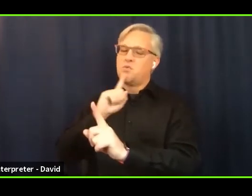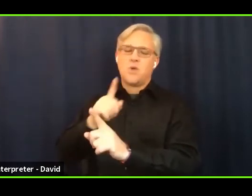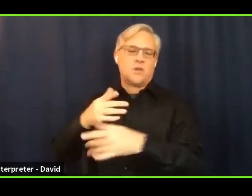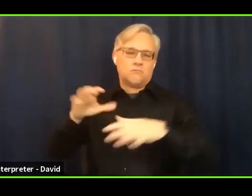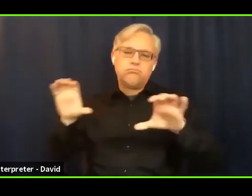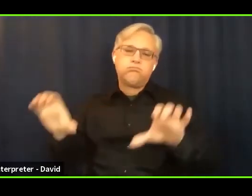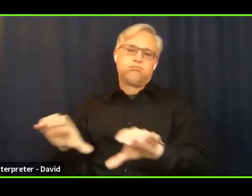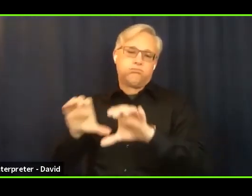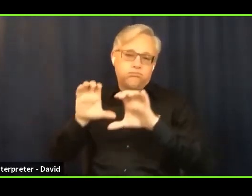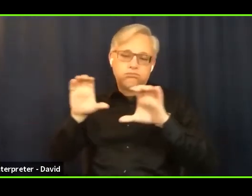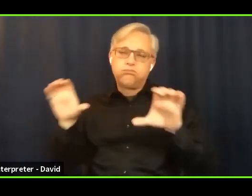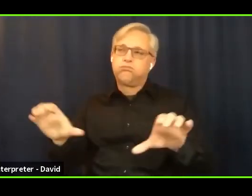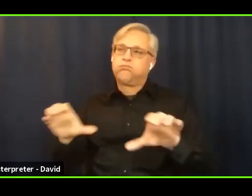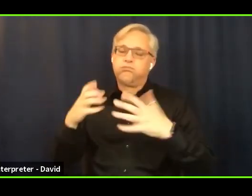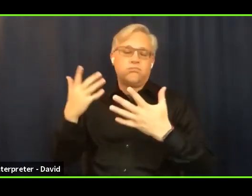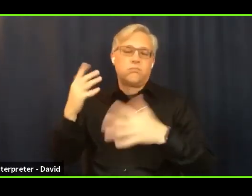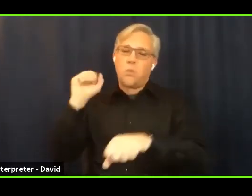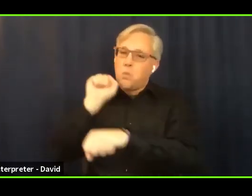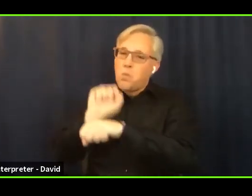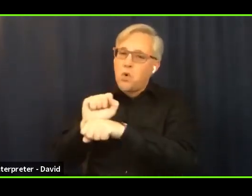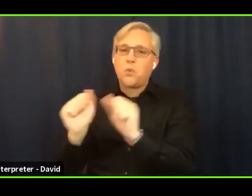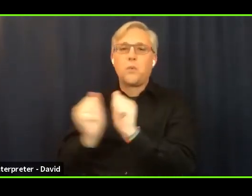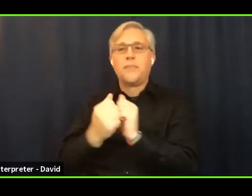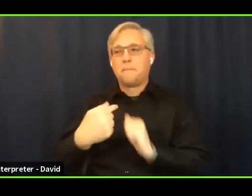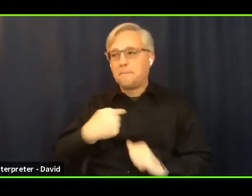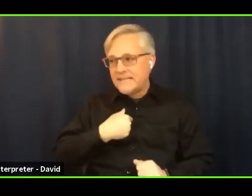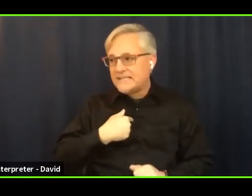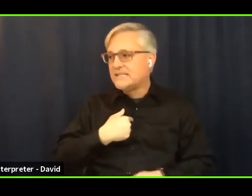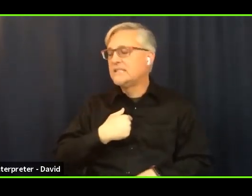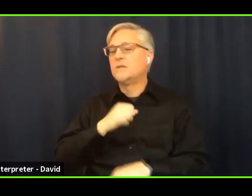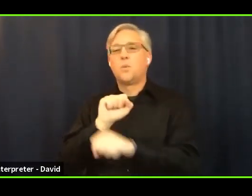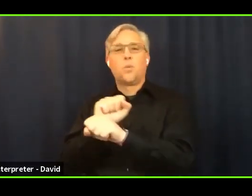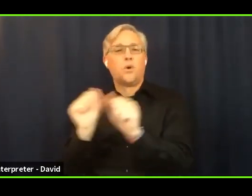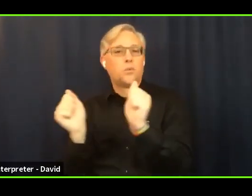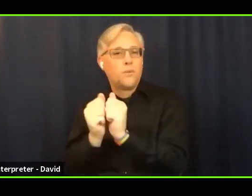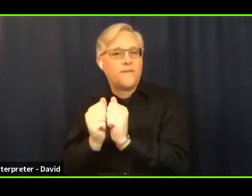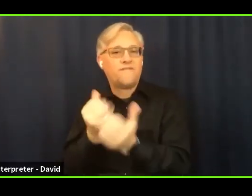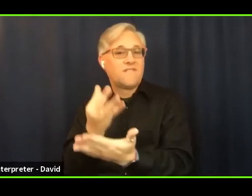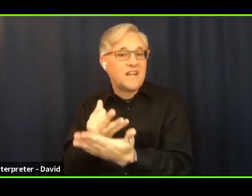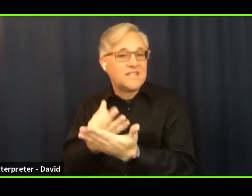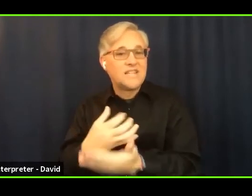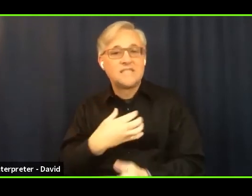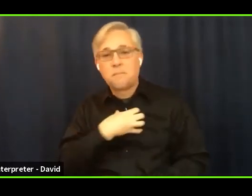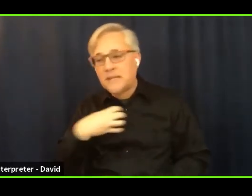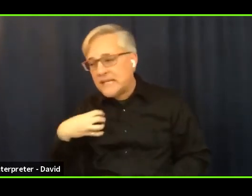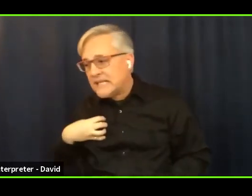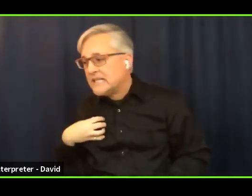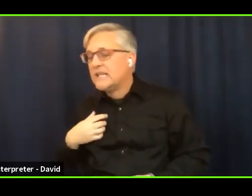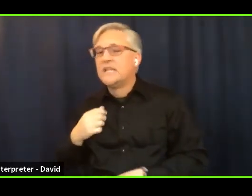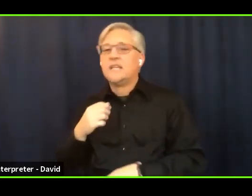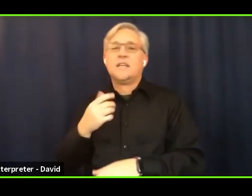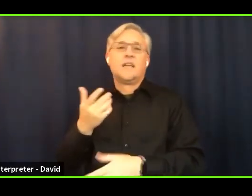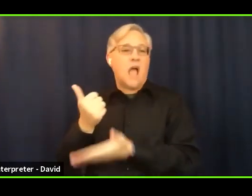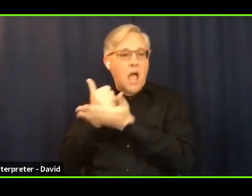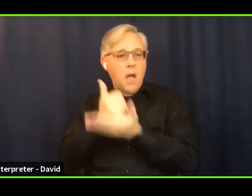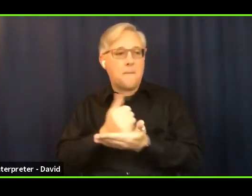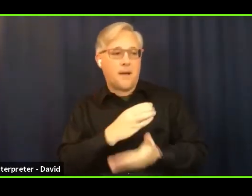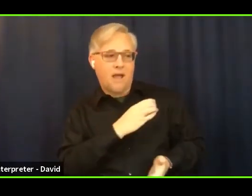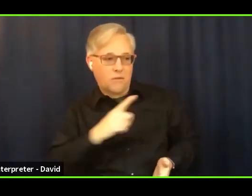me and working with the finance committee and helping get council people organized. And I just want to say thank